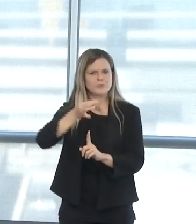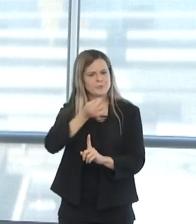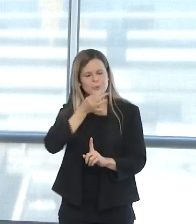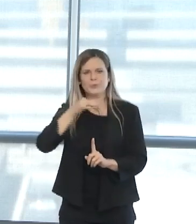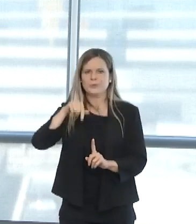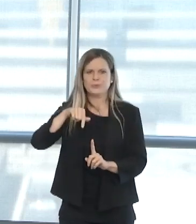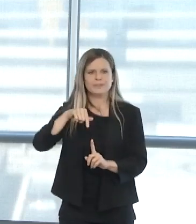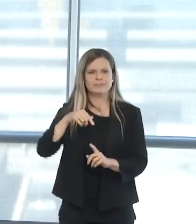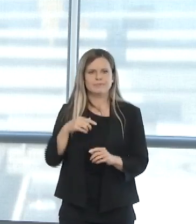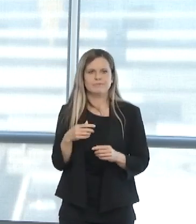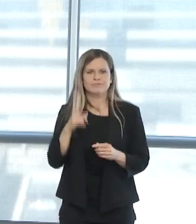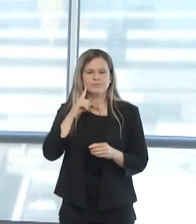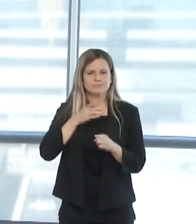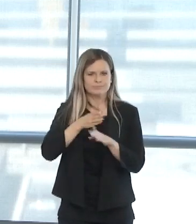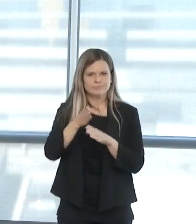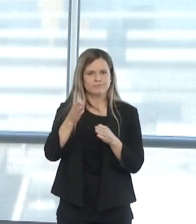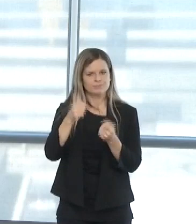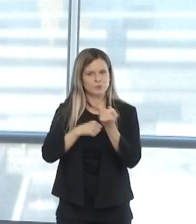in this time.